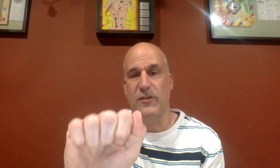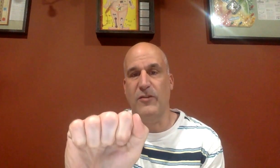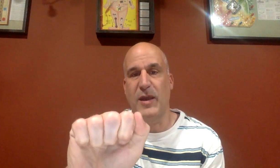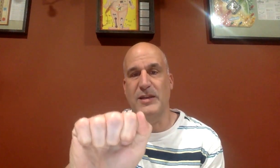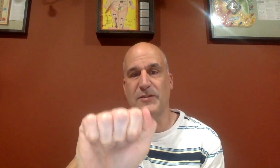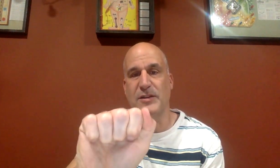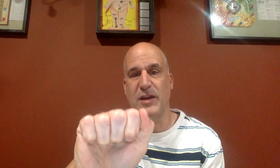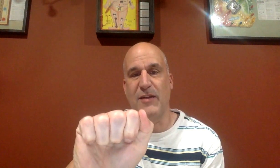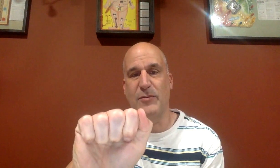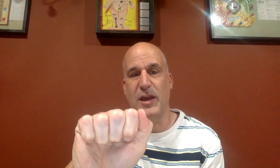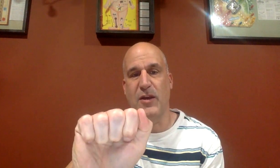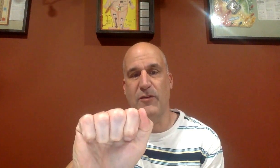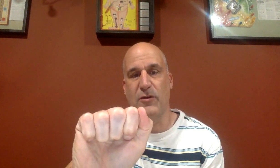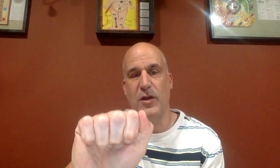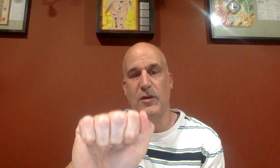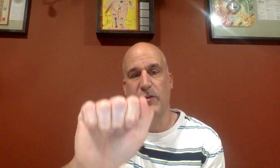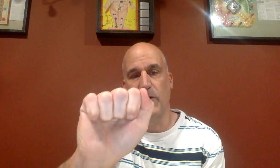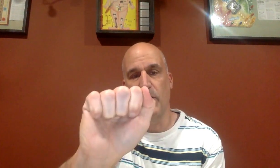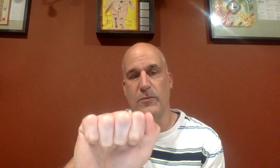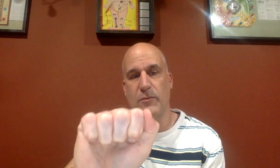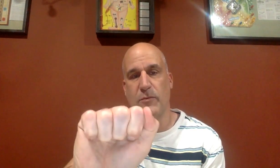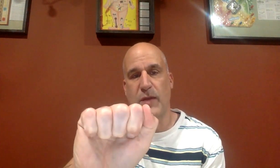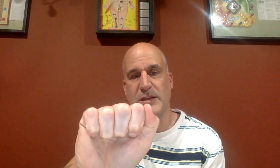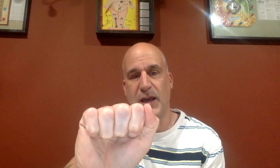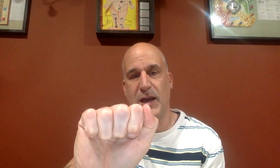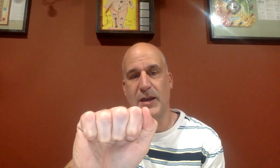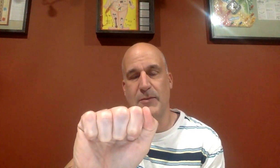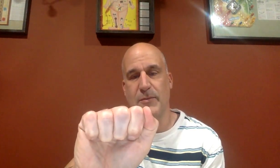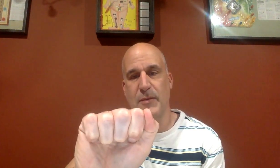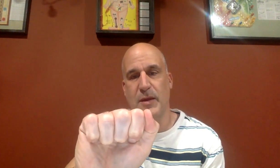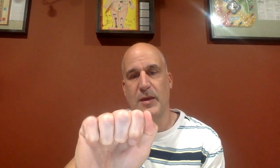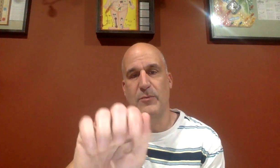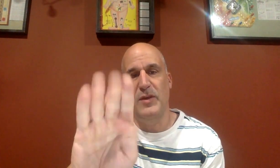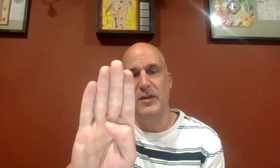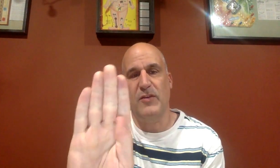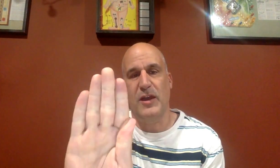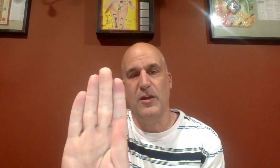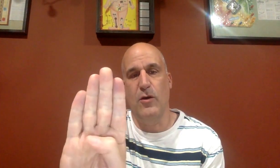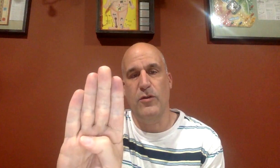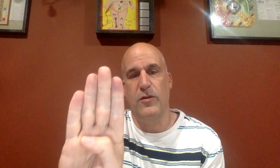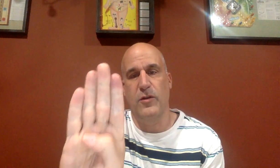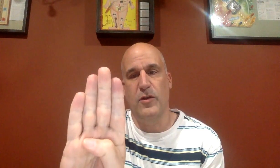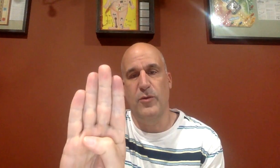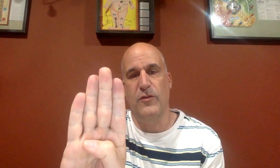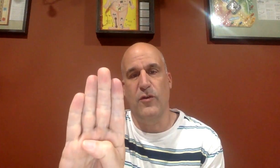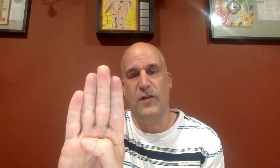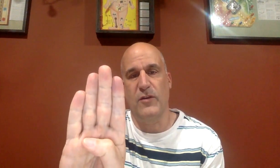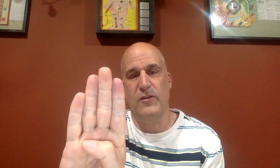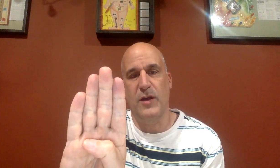does make a difference. So you have to be careful. So that's A. B is like an oath. You put the four fingers up.